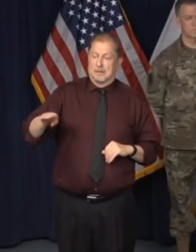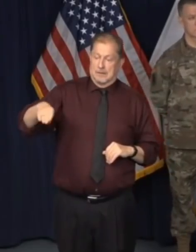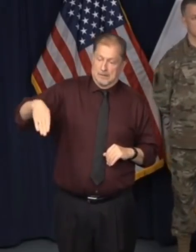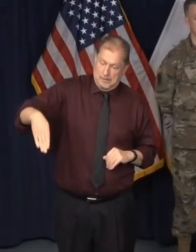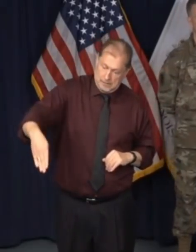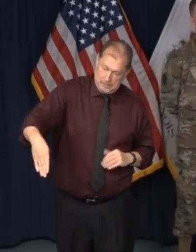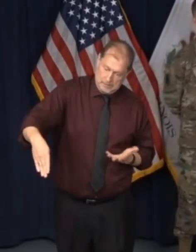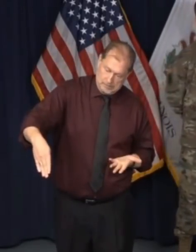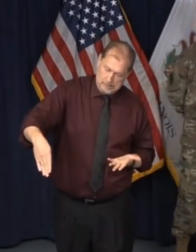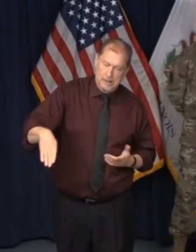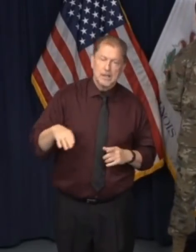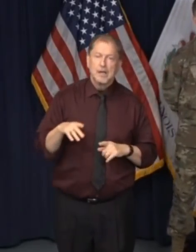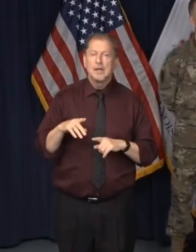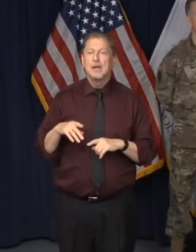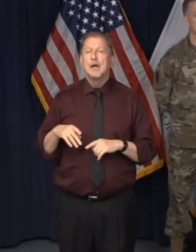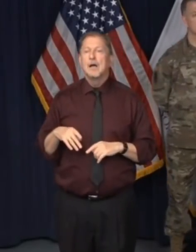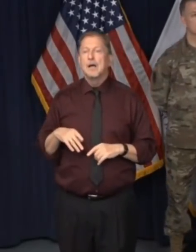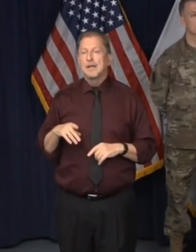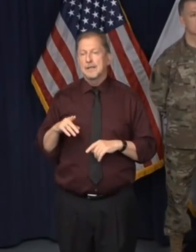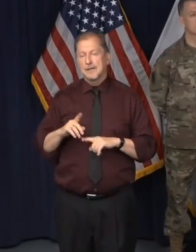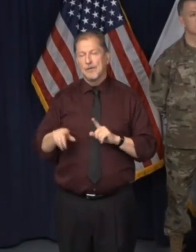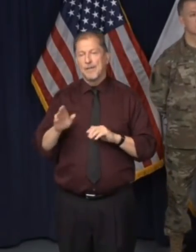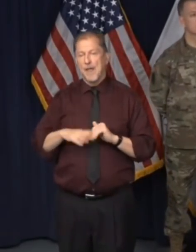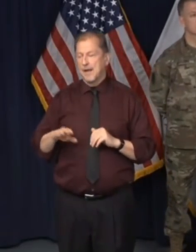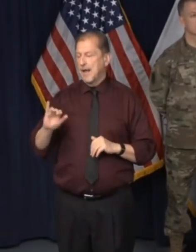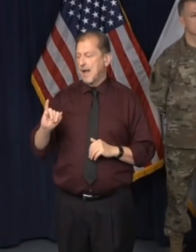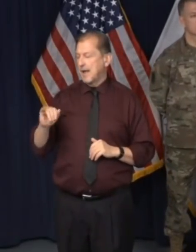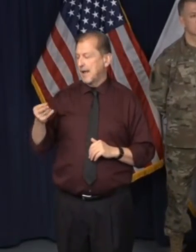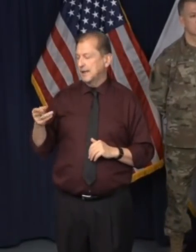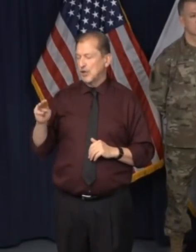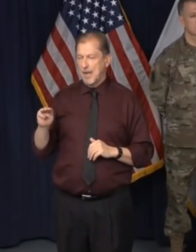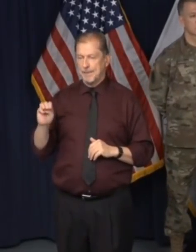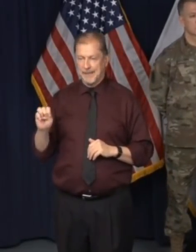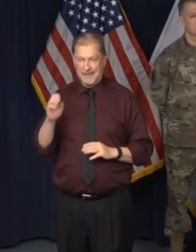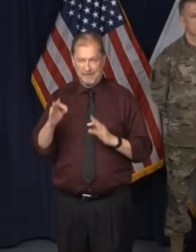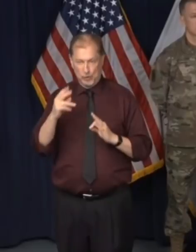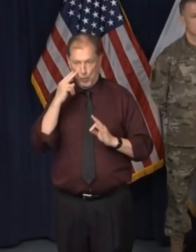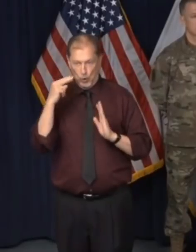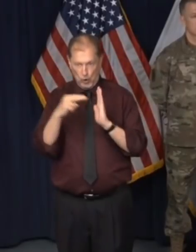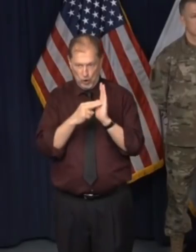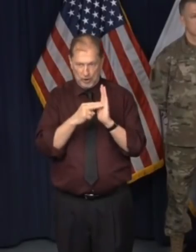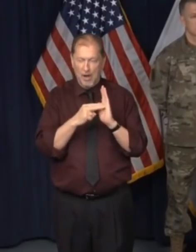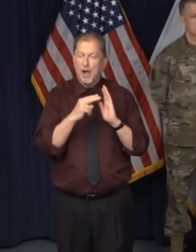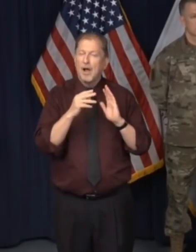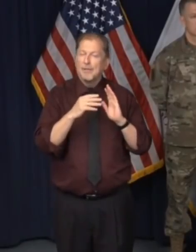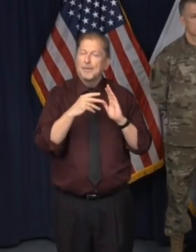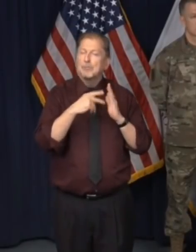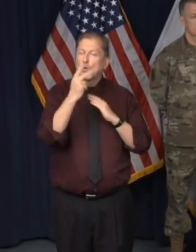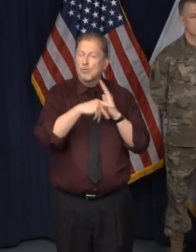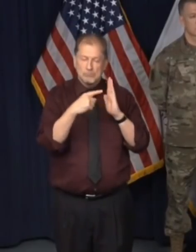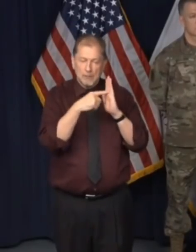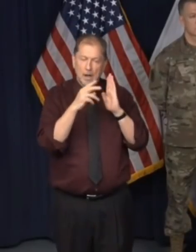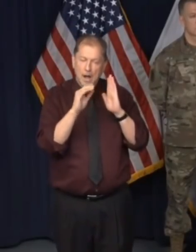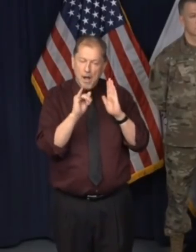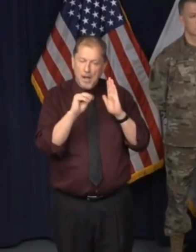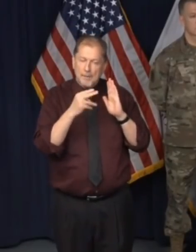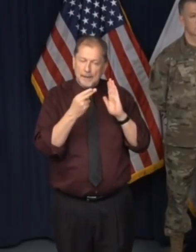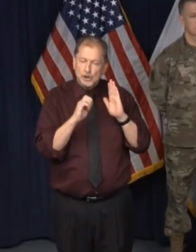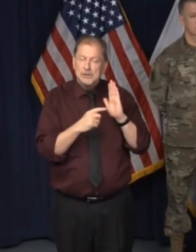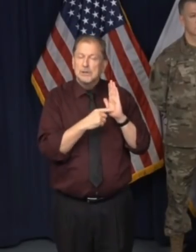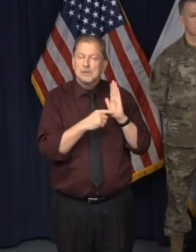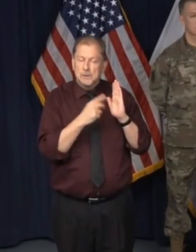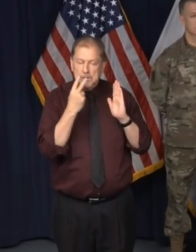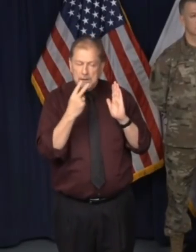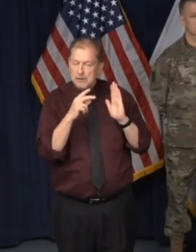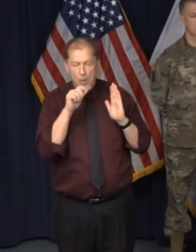IHME, uh, curve looks like. If you have gone online to look at that curve, um, not just for Illinois, but for all the rest,